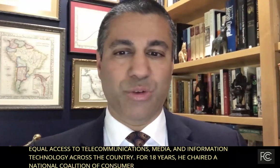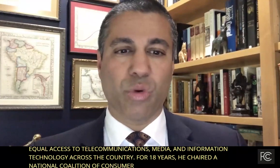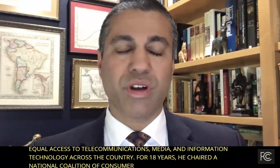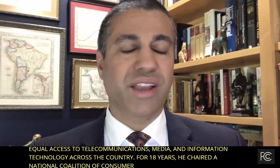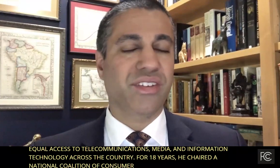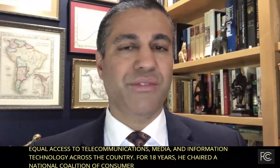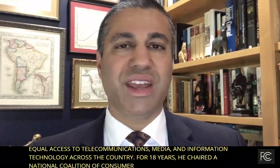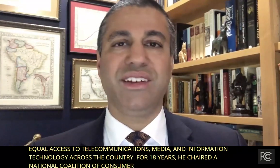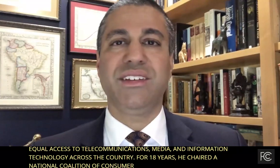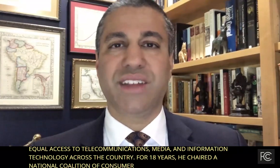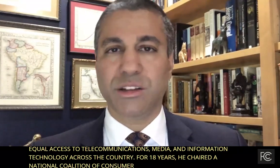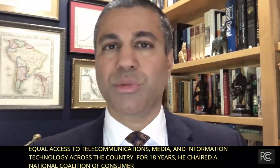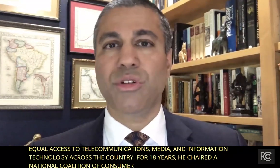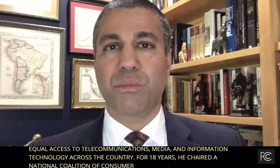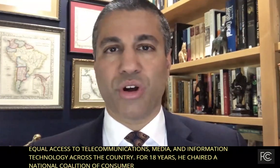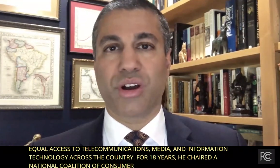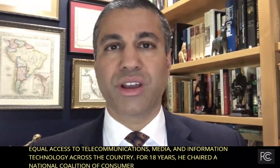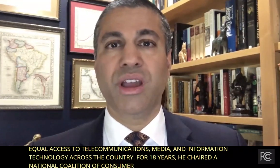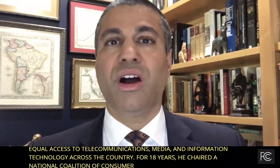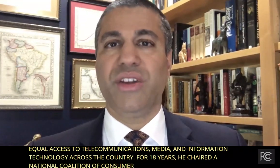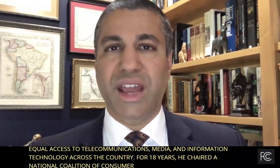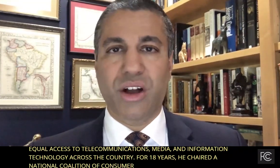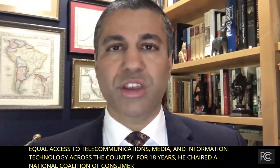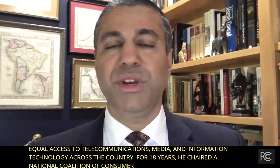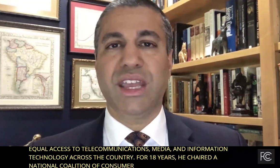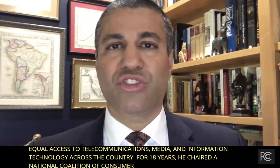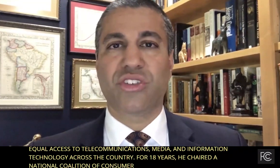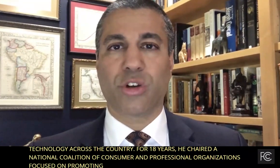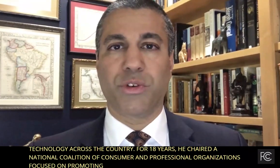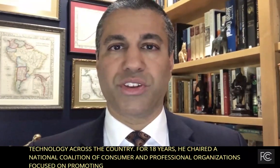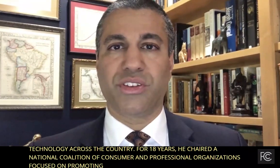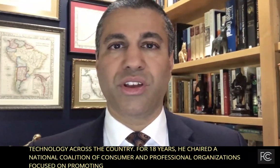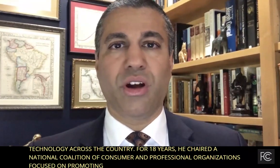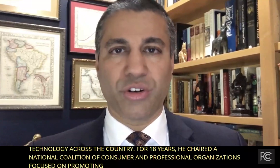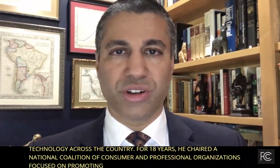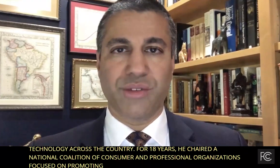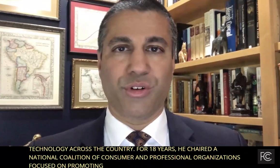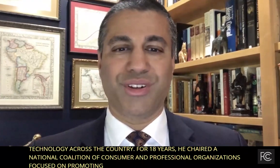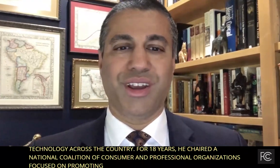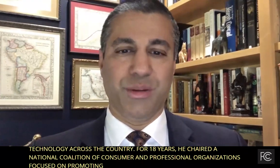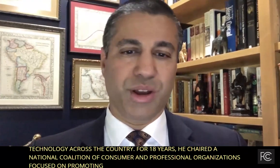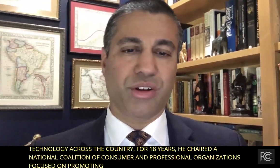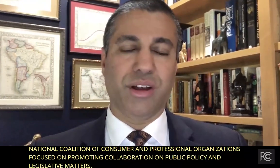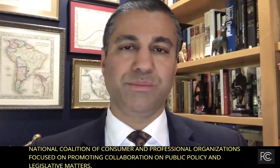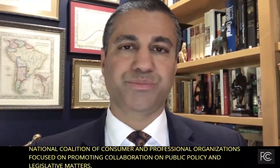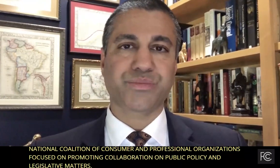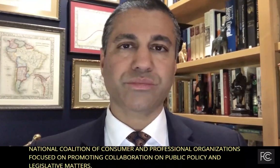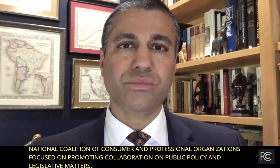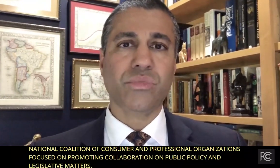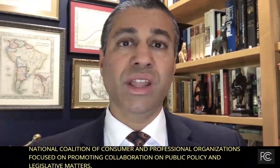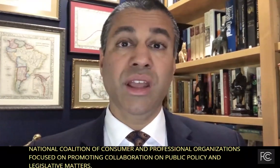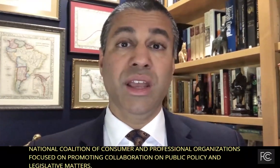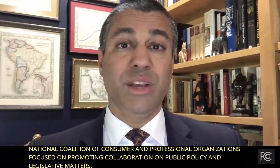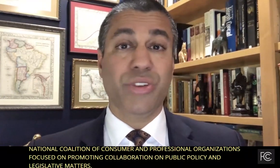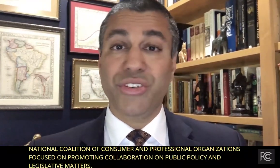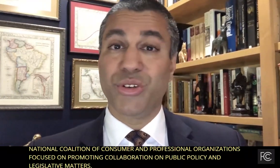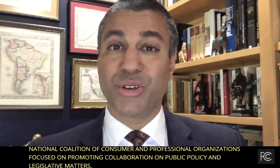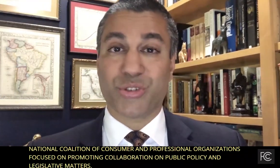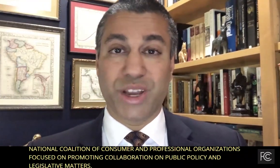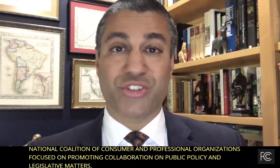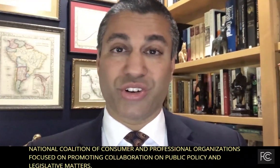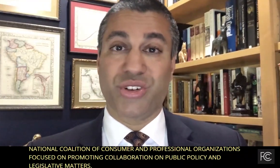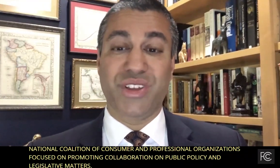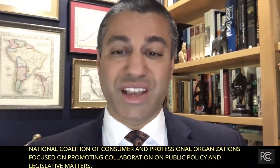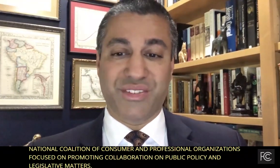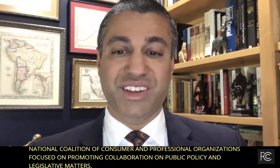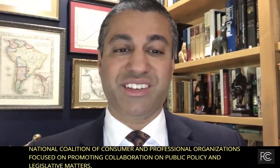and work has left an indelible mark on how communication services are delivered in America. He was also